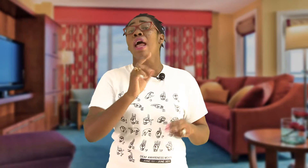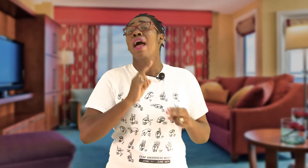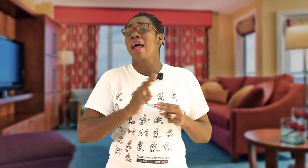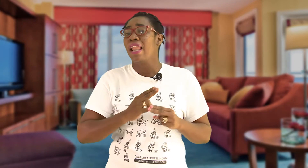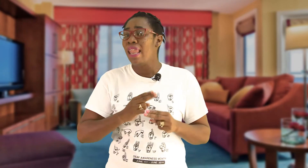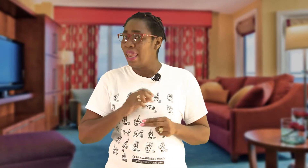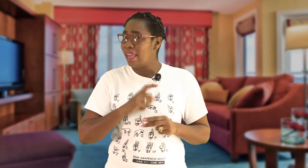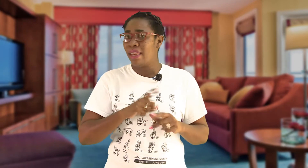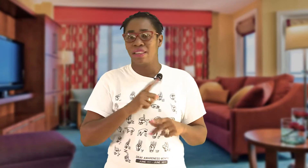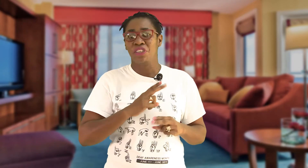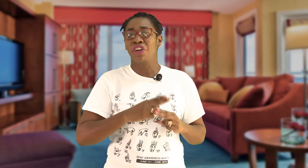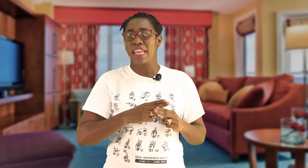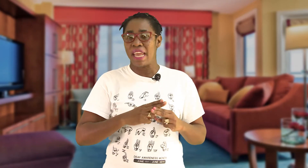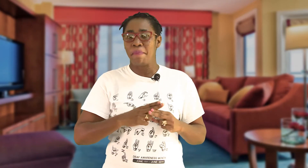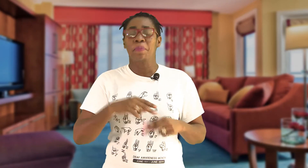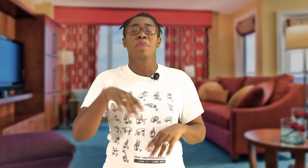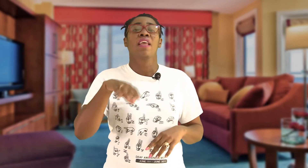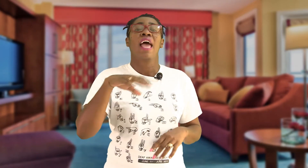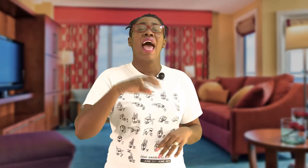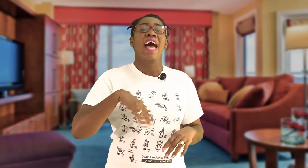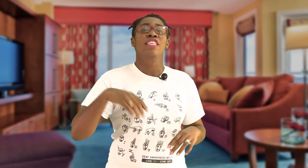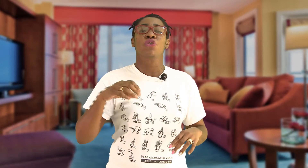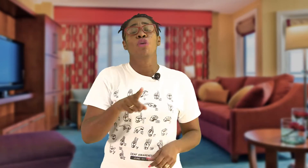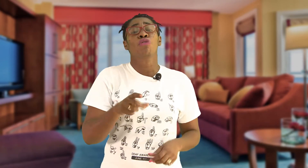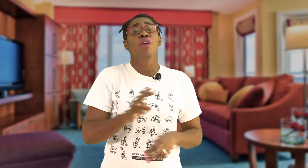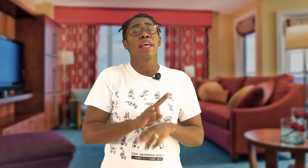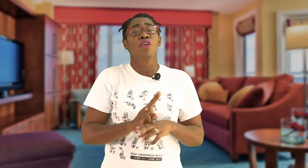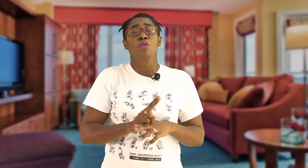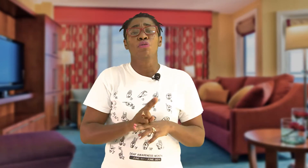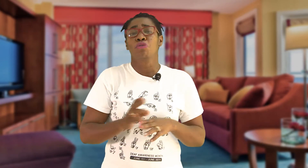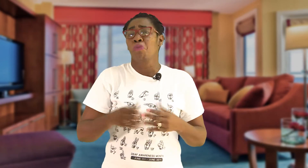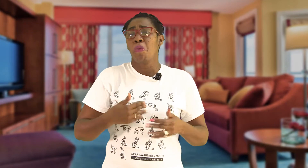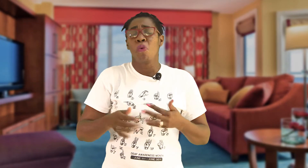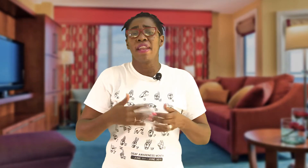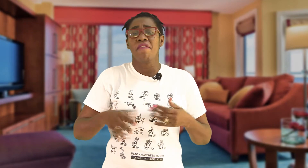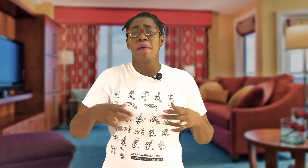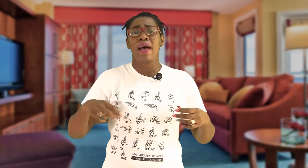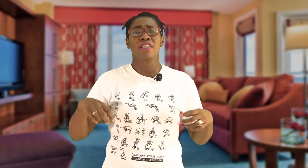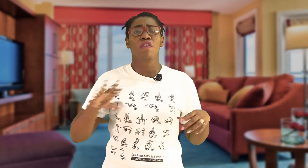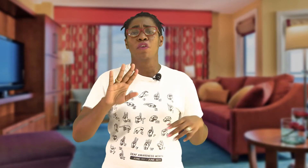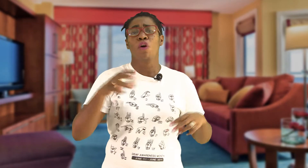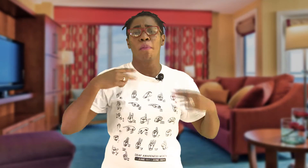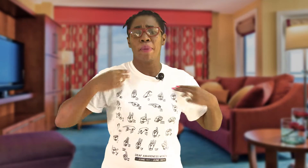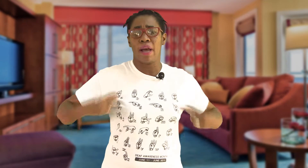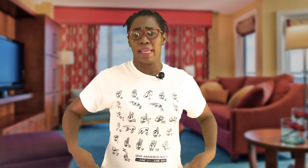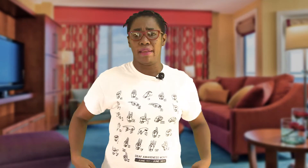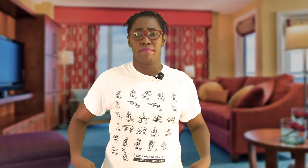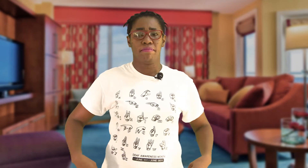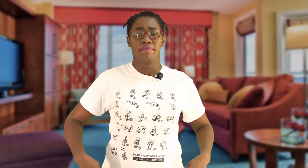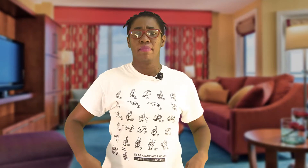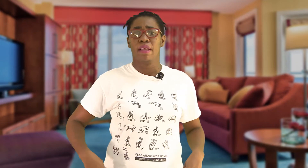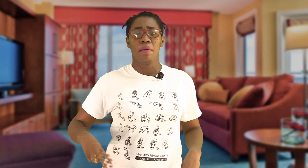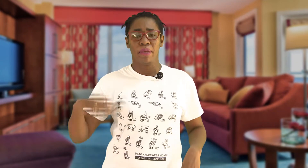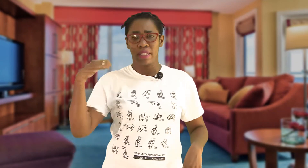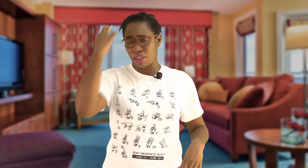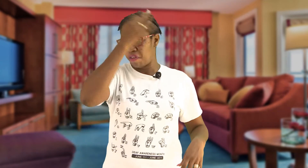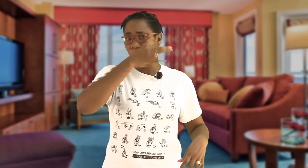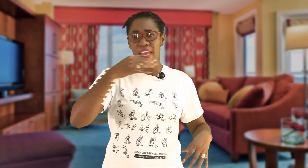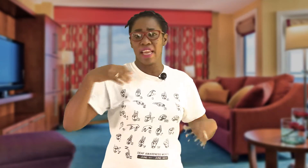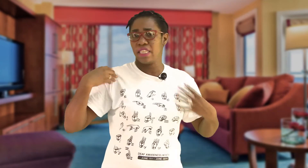your name and you can use whatever part of your body be it your face